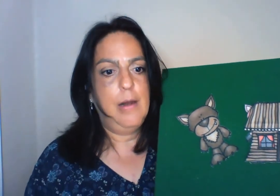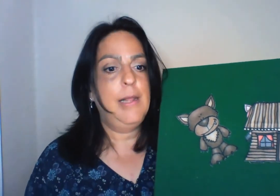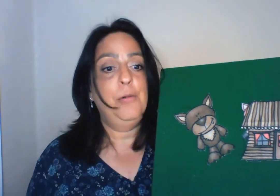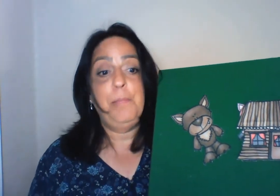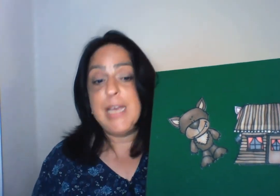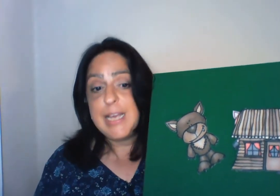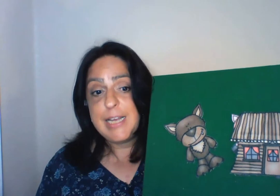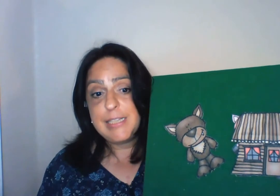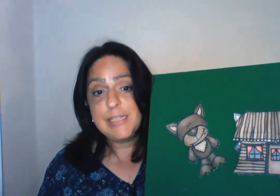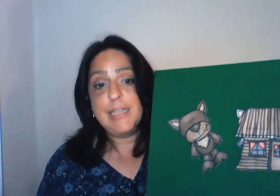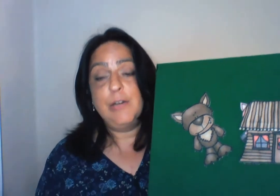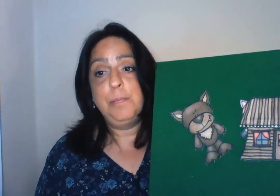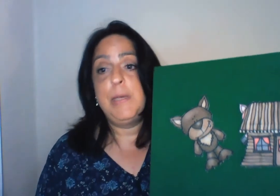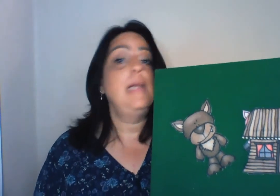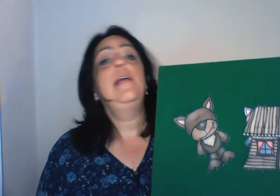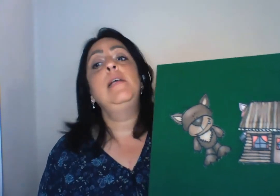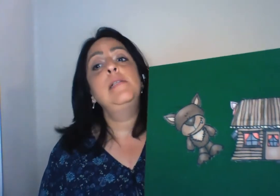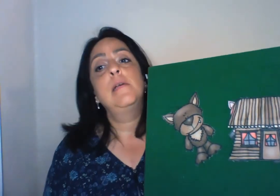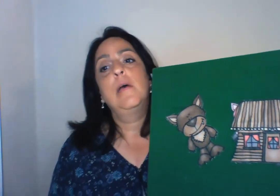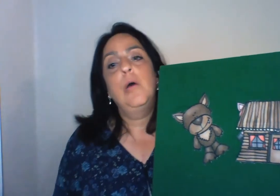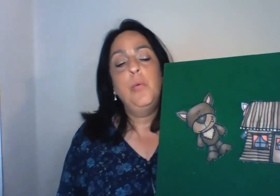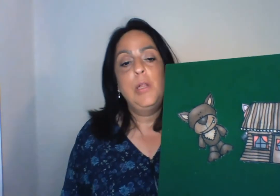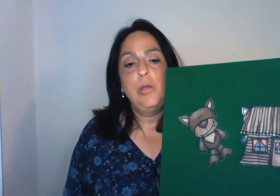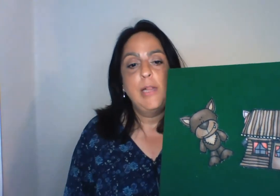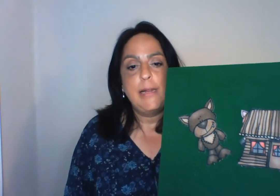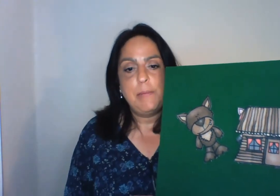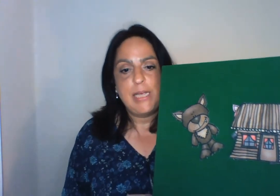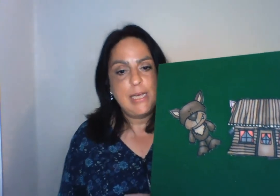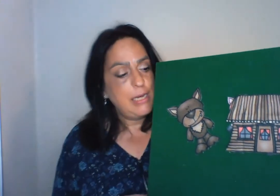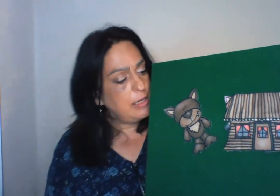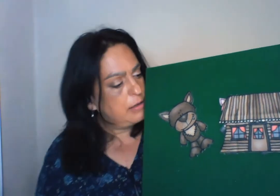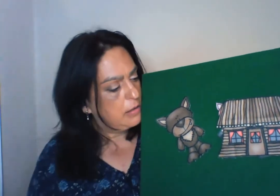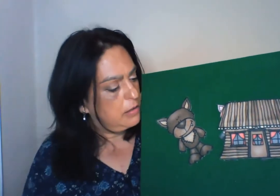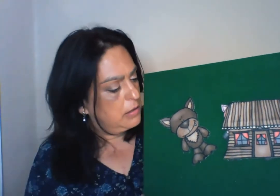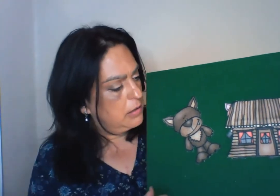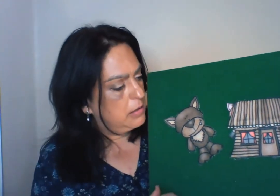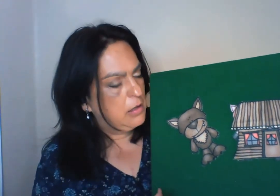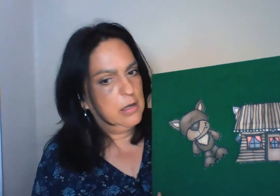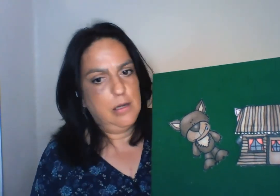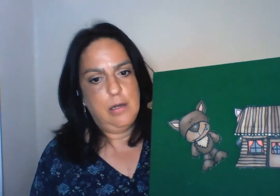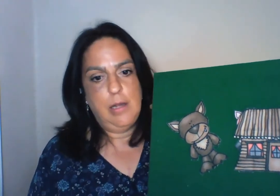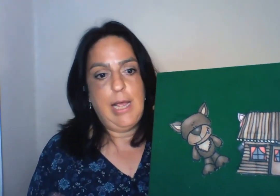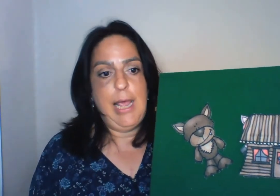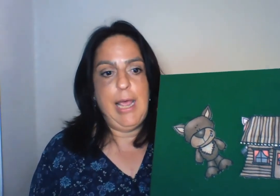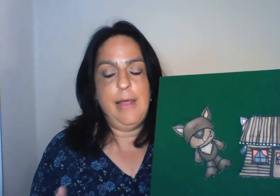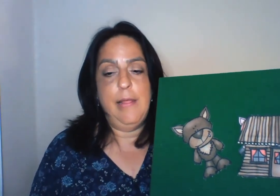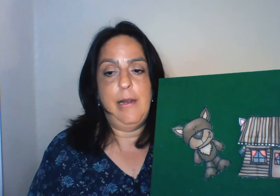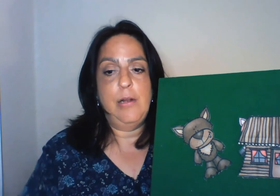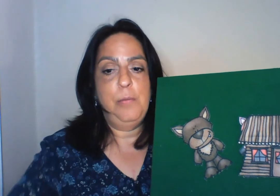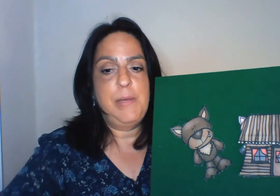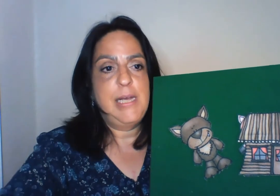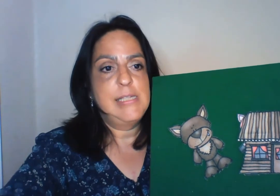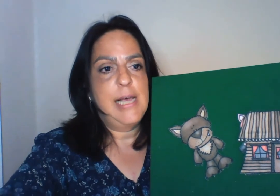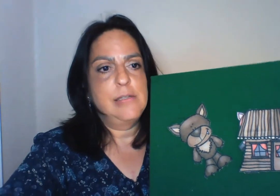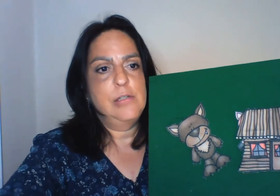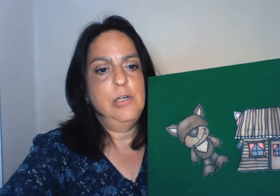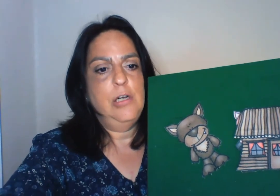Little piggies, little piggies, Will you let me in? And the little piggies answered,